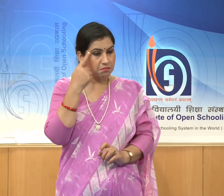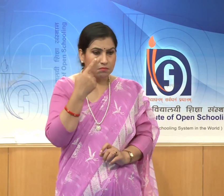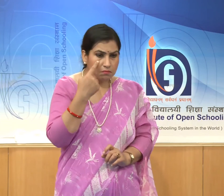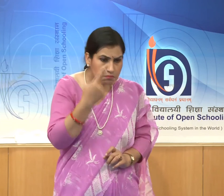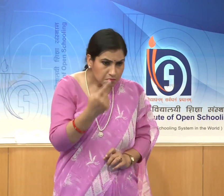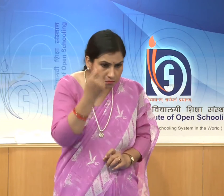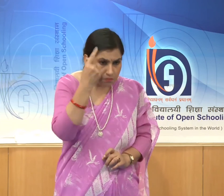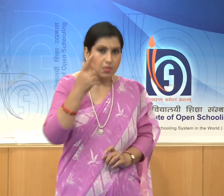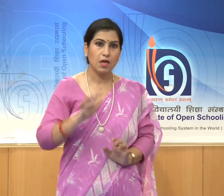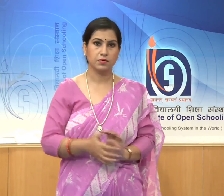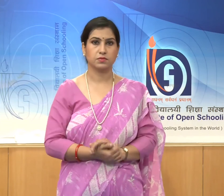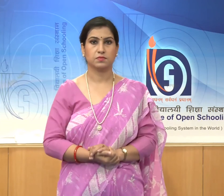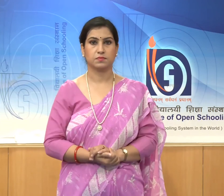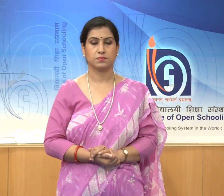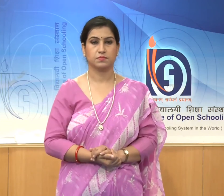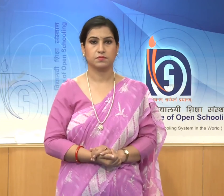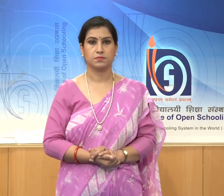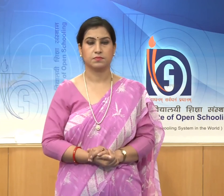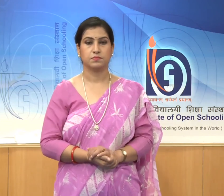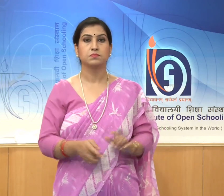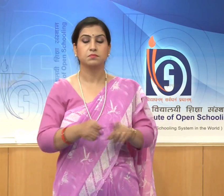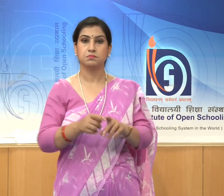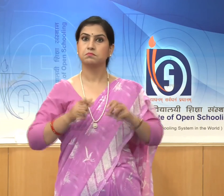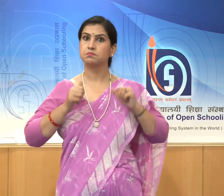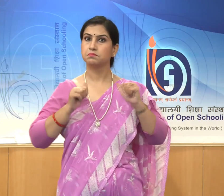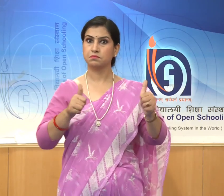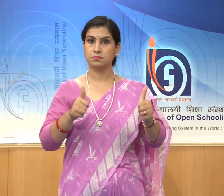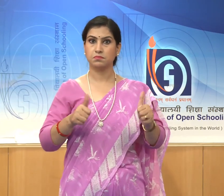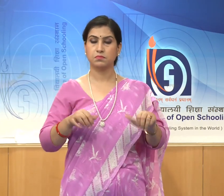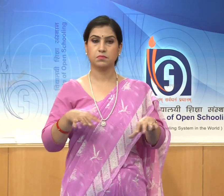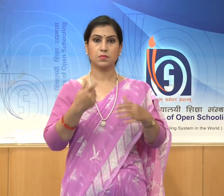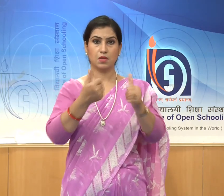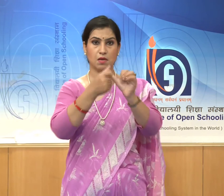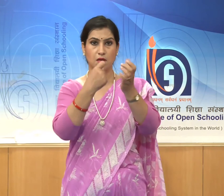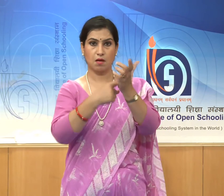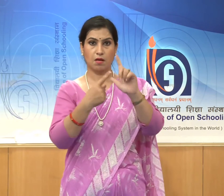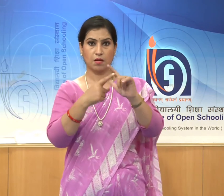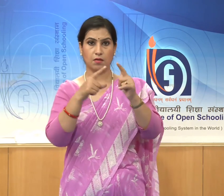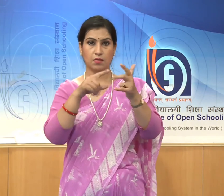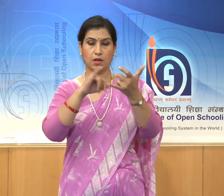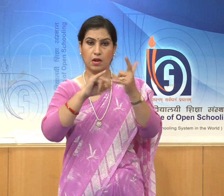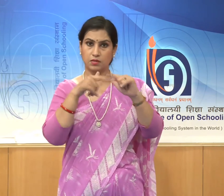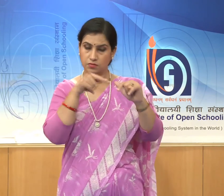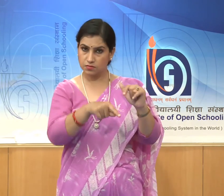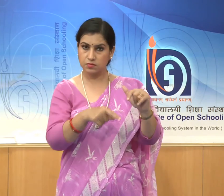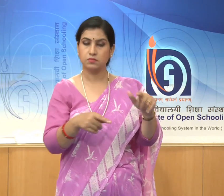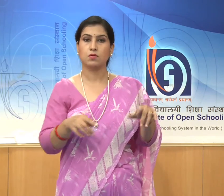understand the greatness of the artists of this